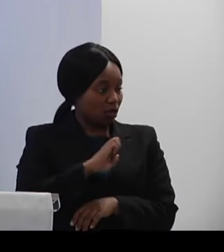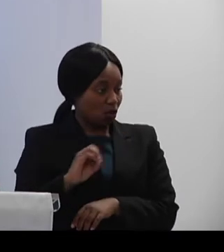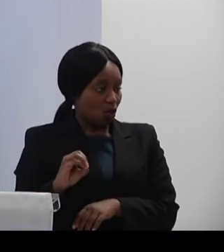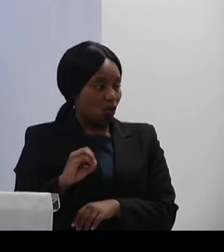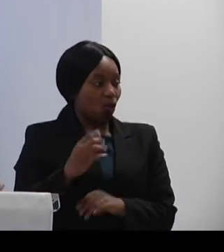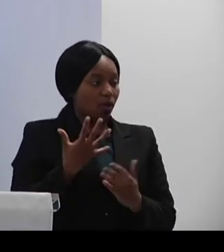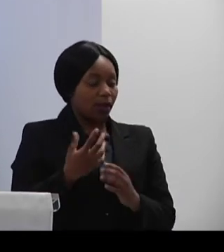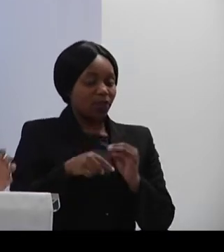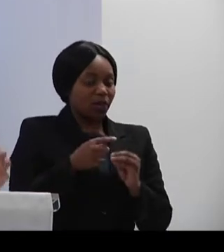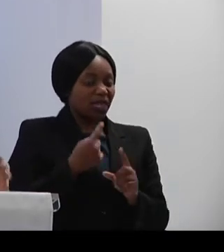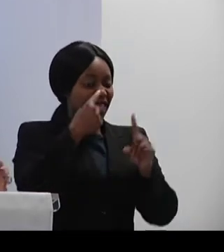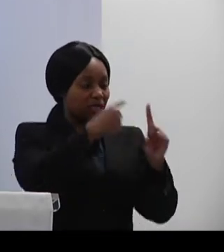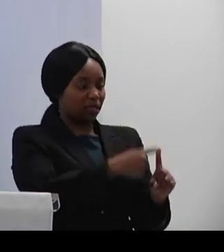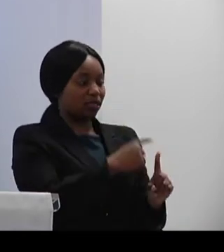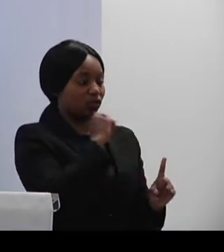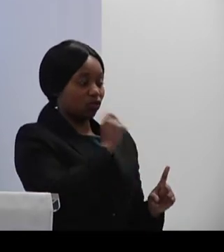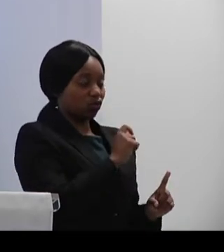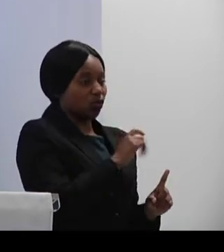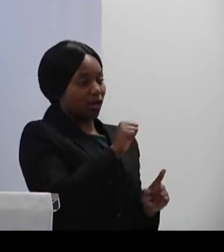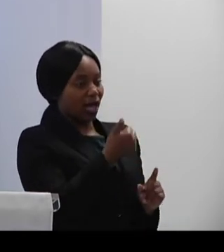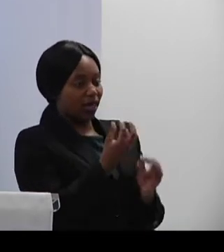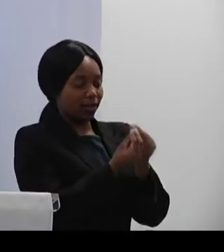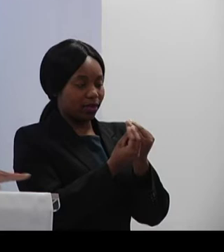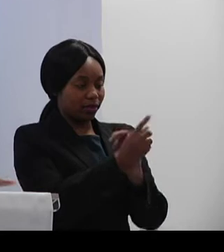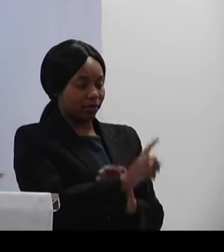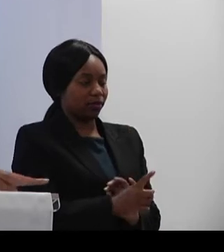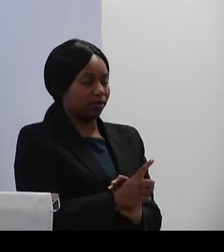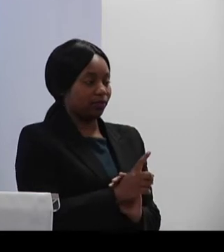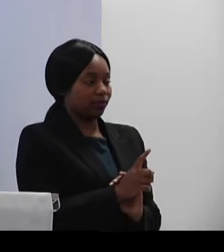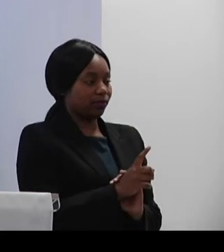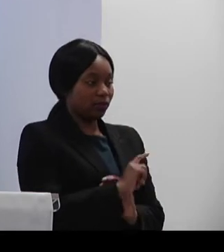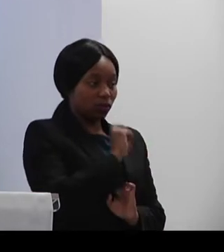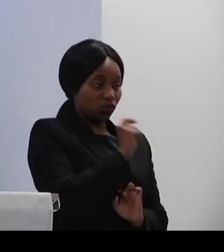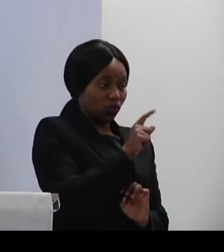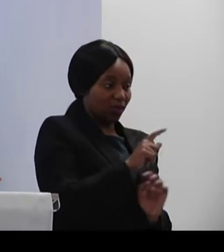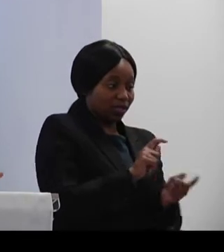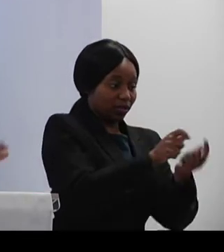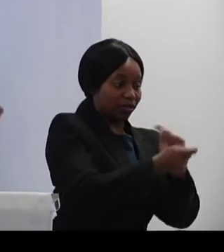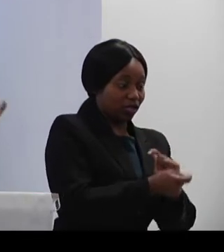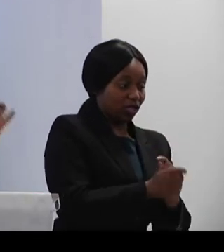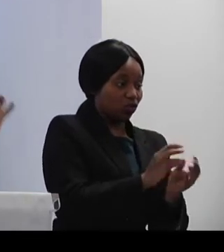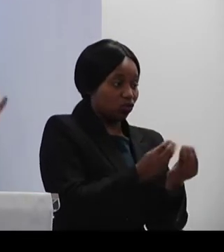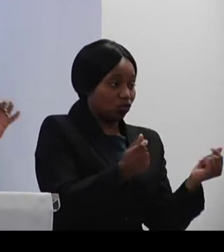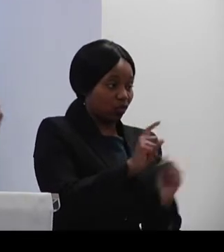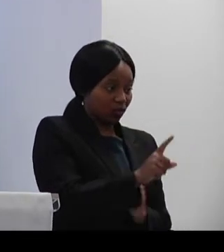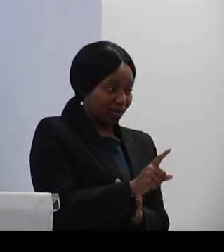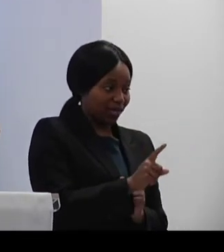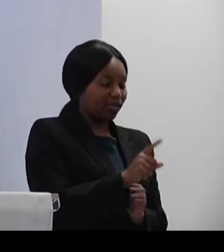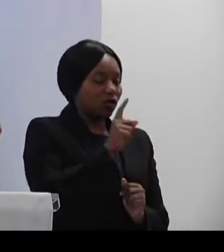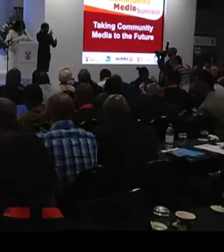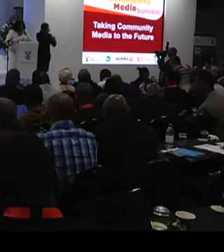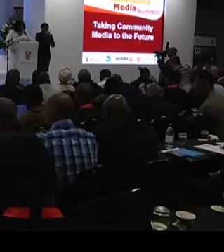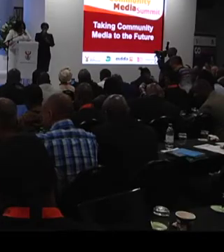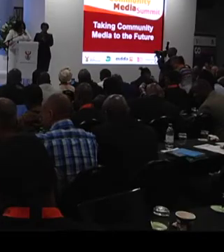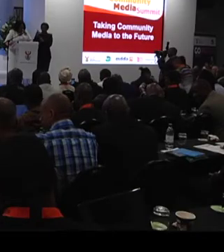including the intention. Amongst other things that we definitely have to deal with is that appreciation